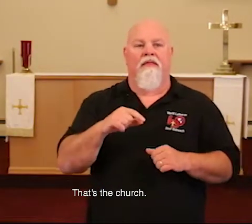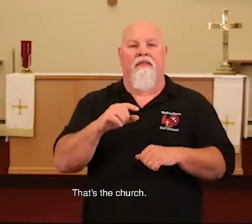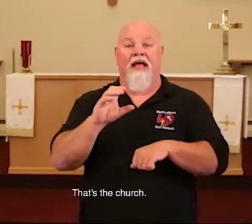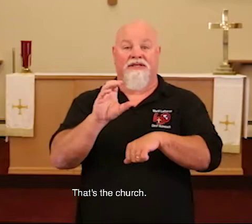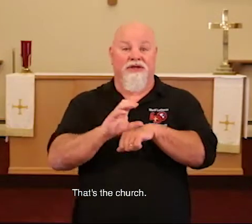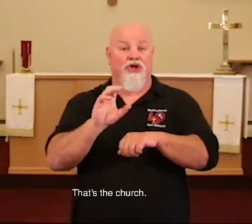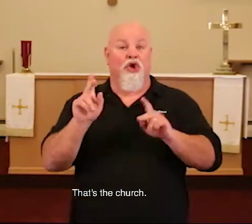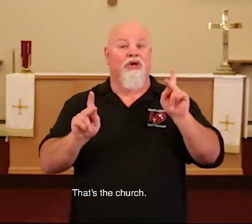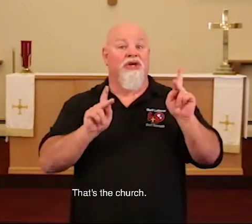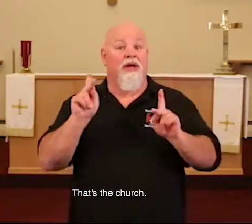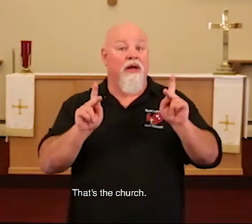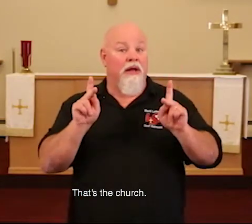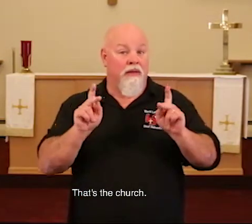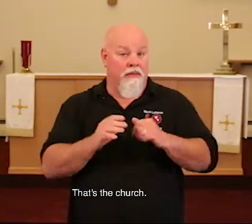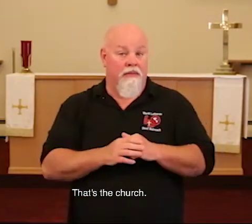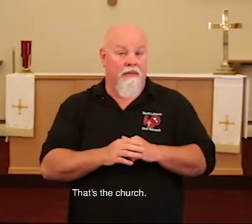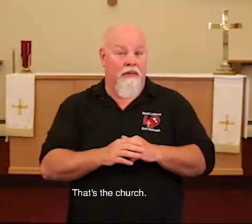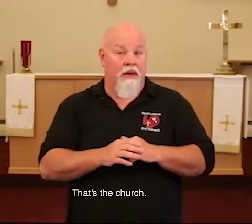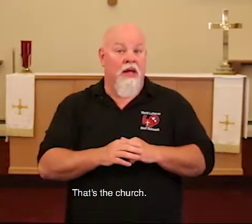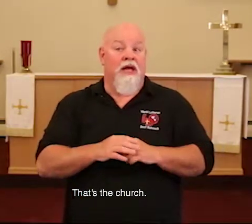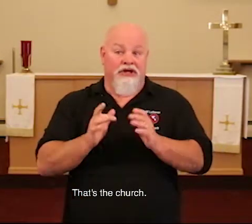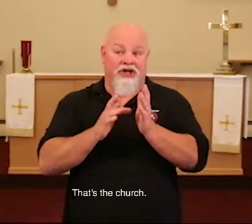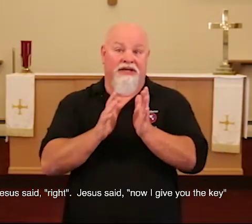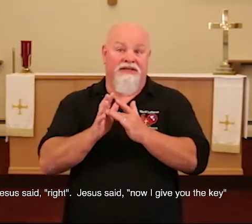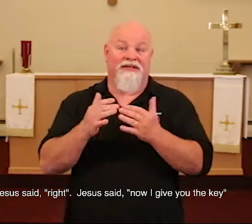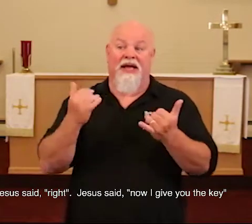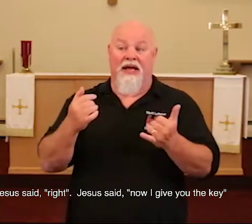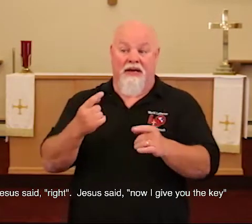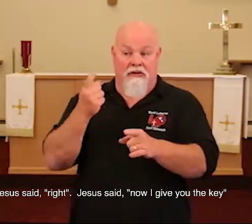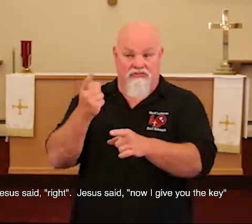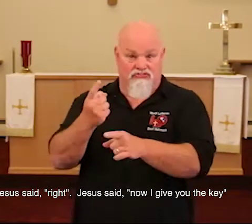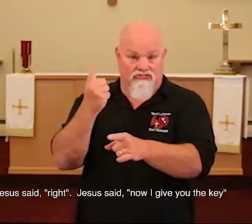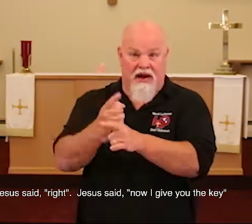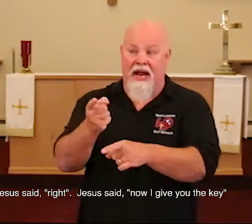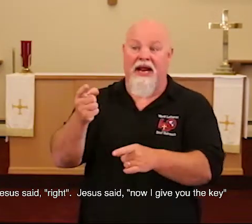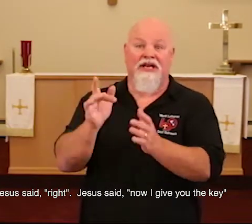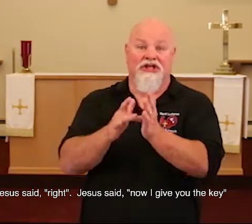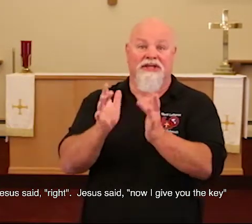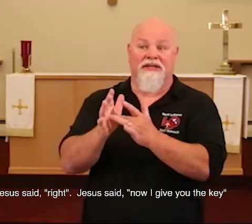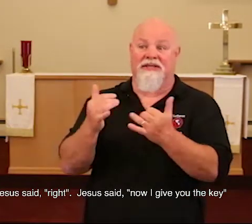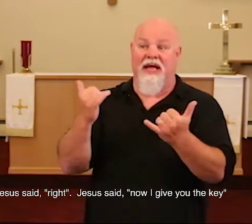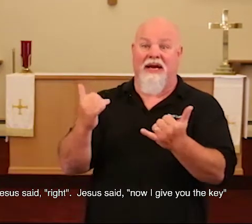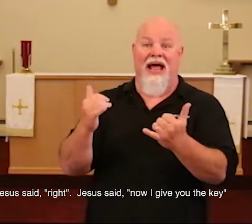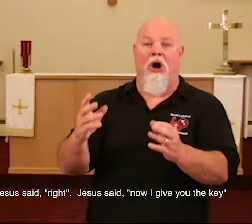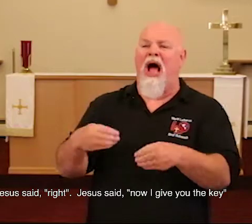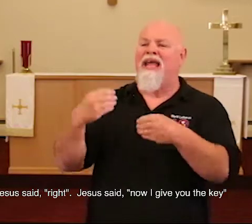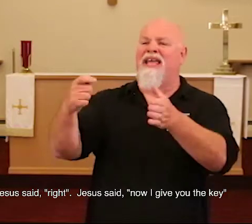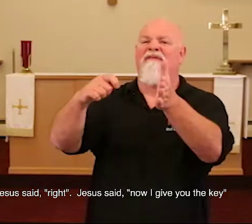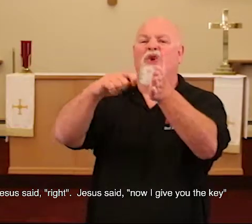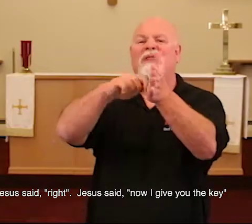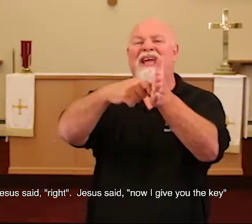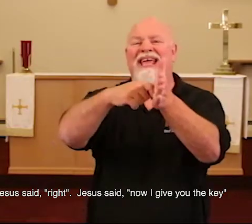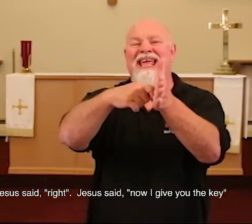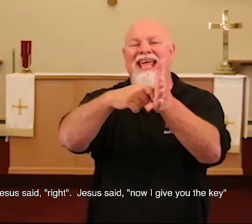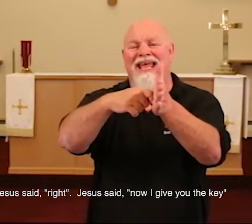That's the church. That's Jesus said, right, and Jesus said, now I give you the key.